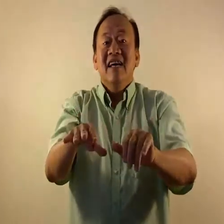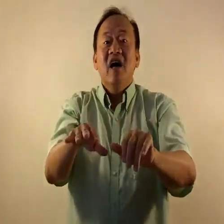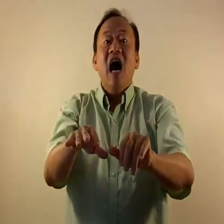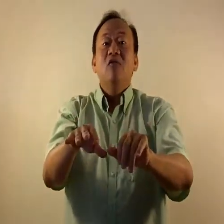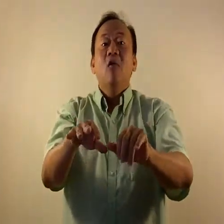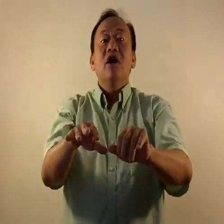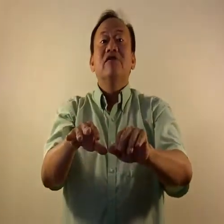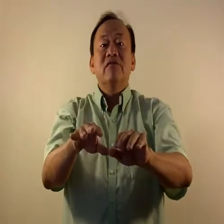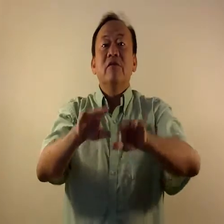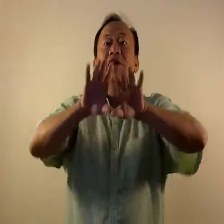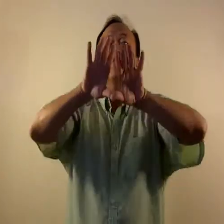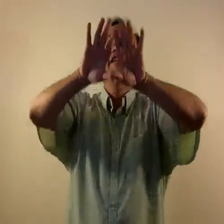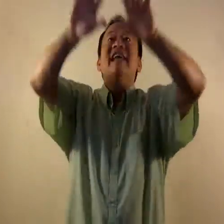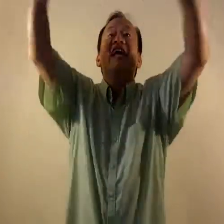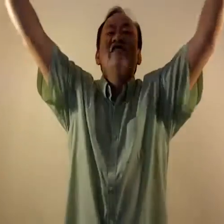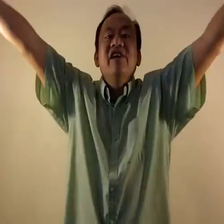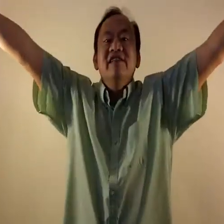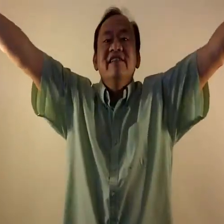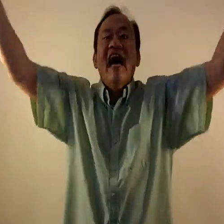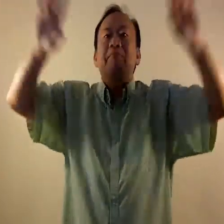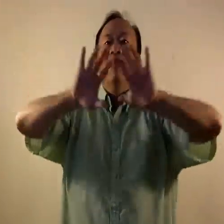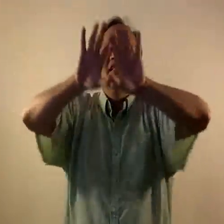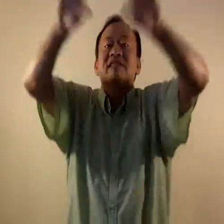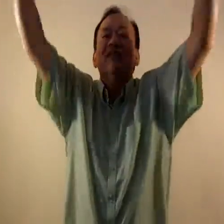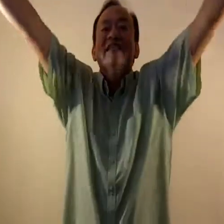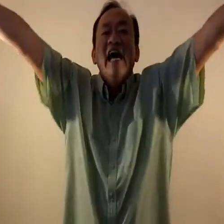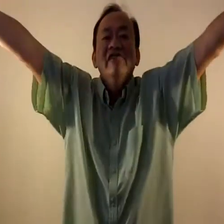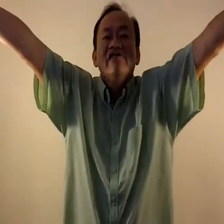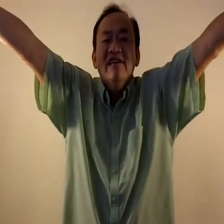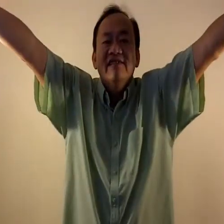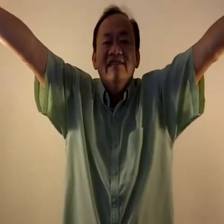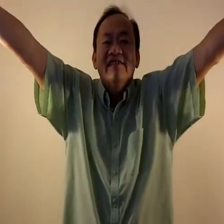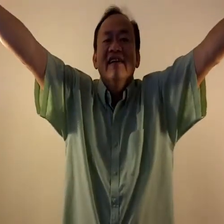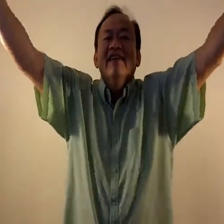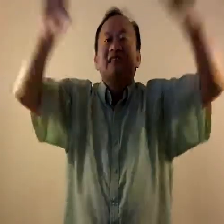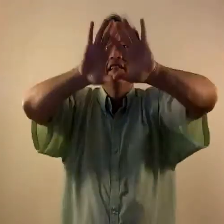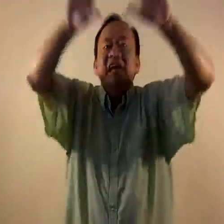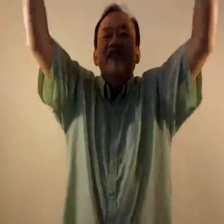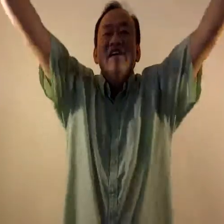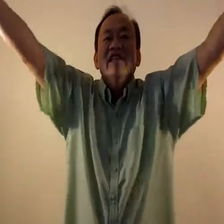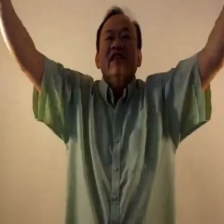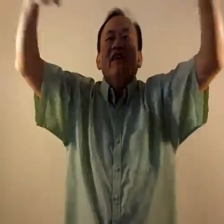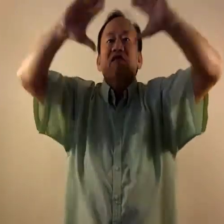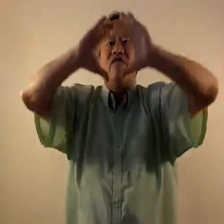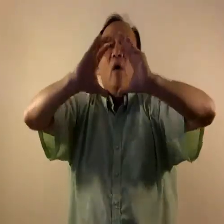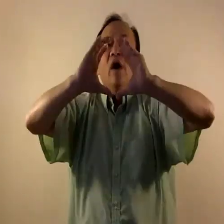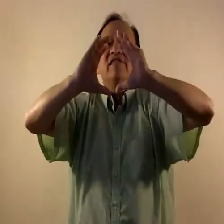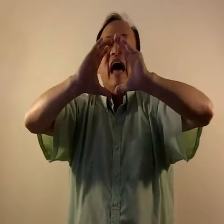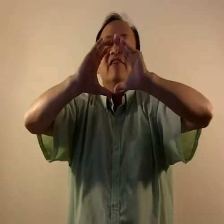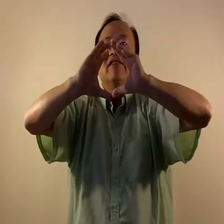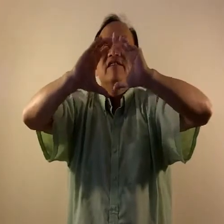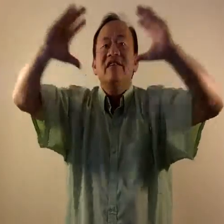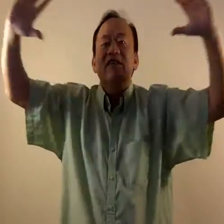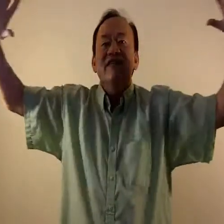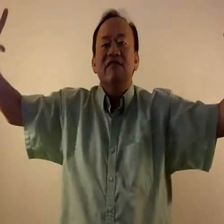God works through the nations. God blesses the nations. Nations. 4,000 years.